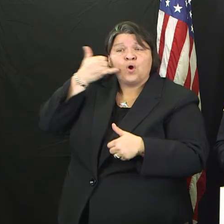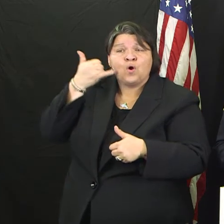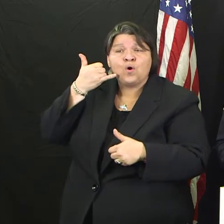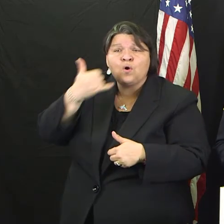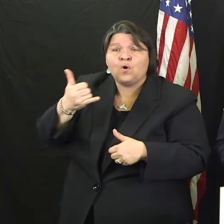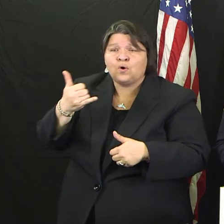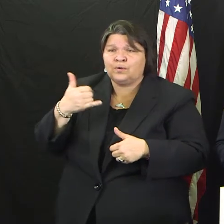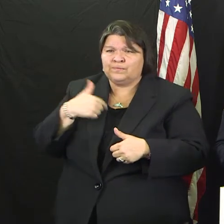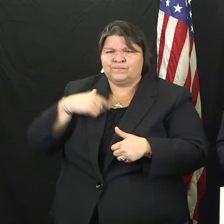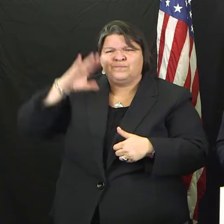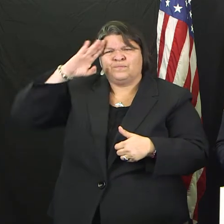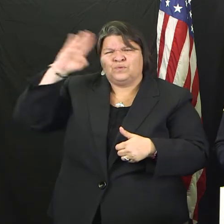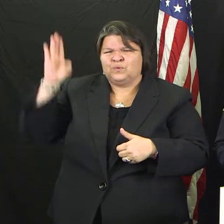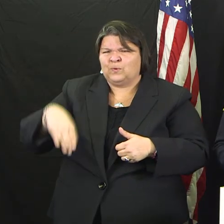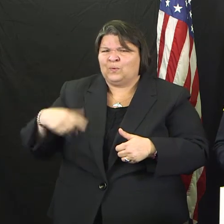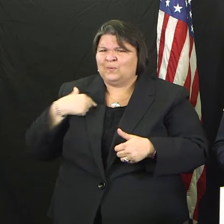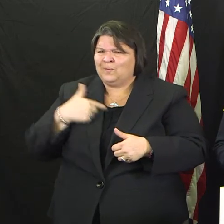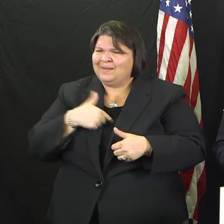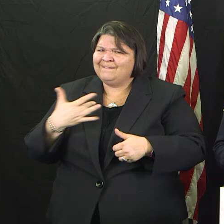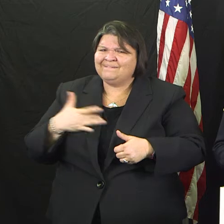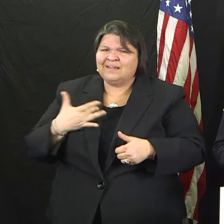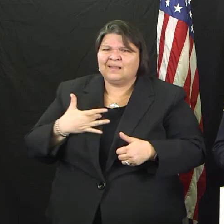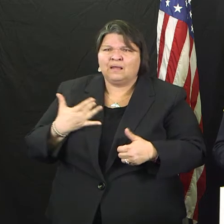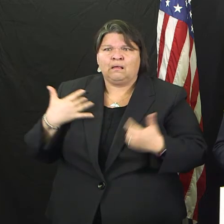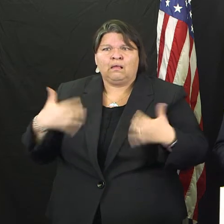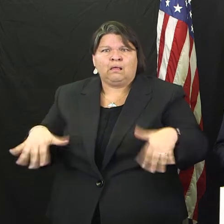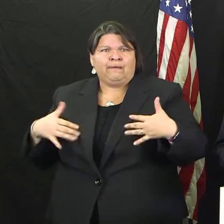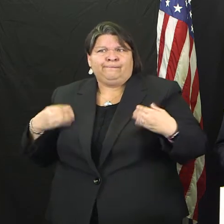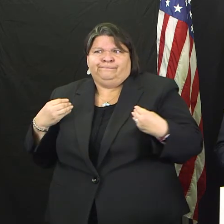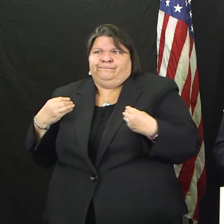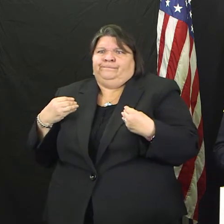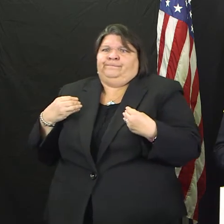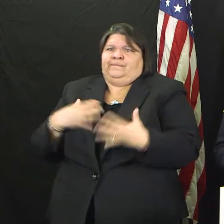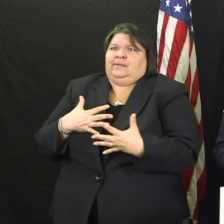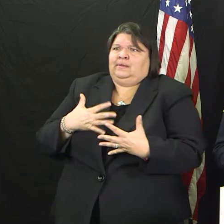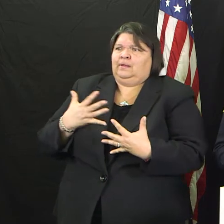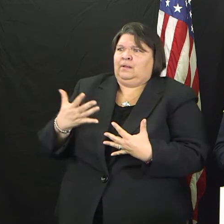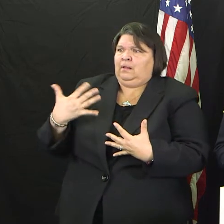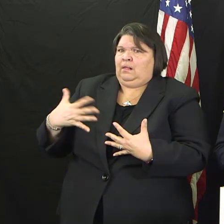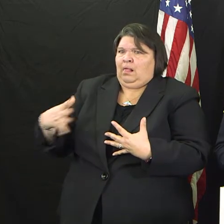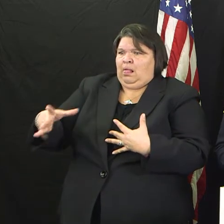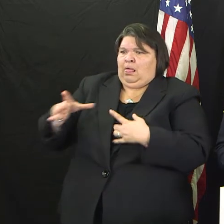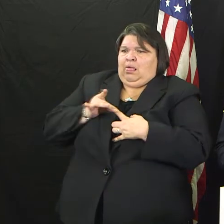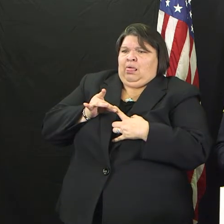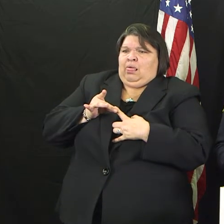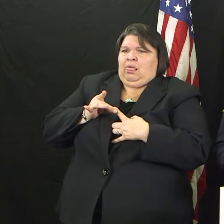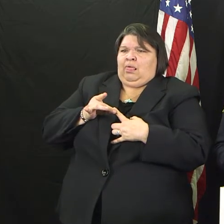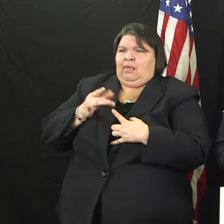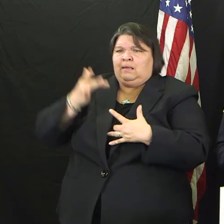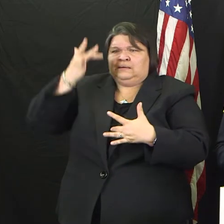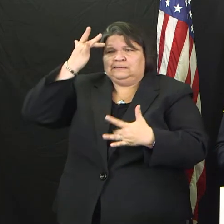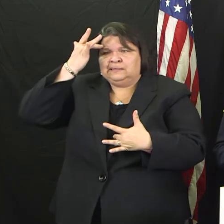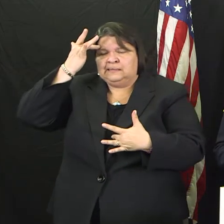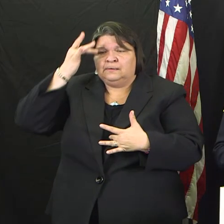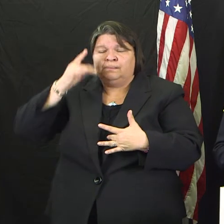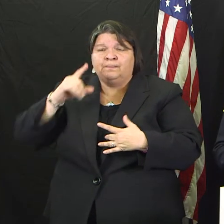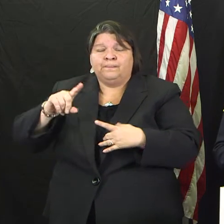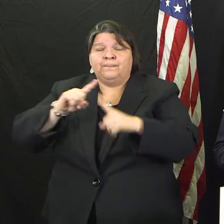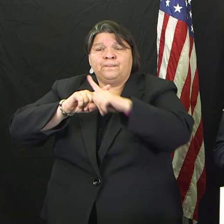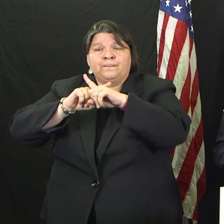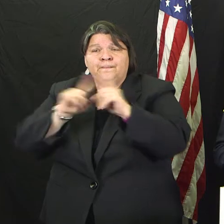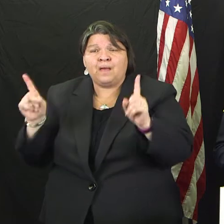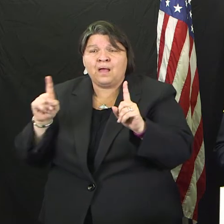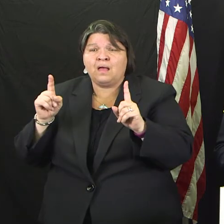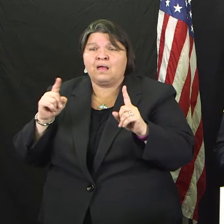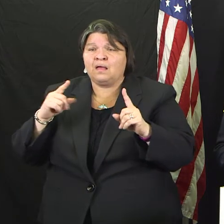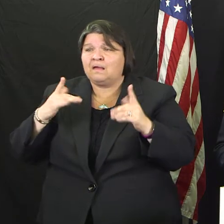but there's no time to panic. We've been preparing and planning, and the panic is the last thing